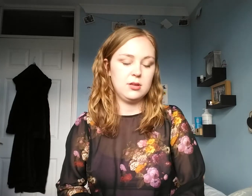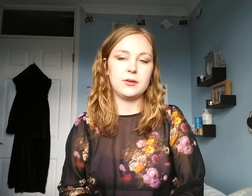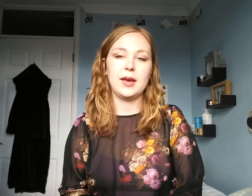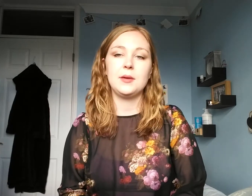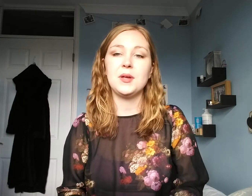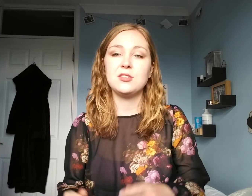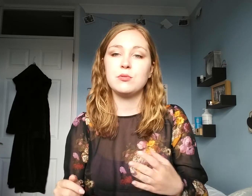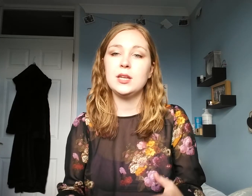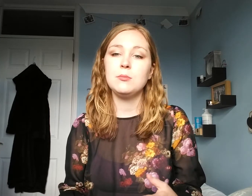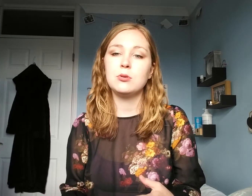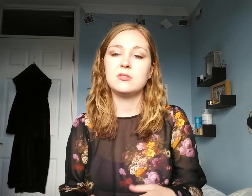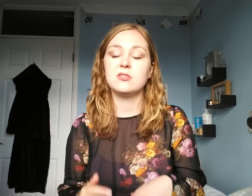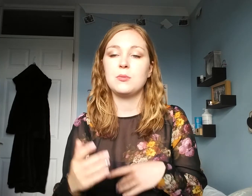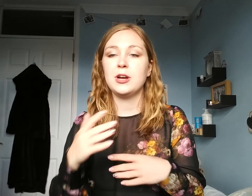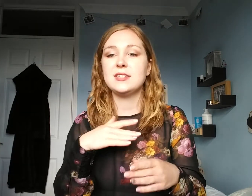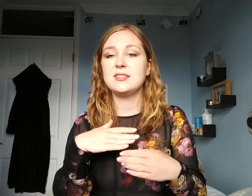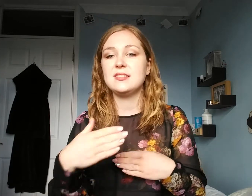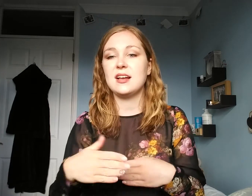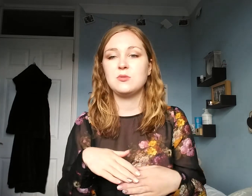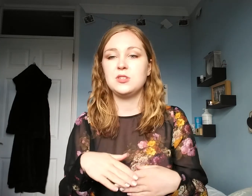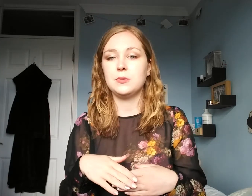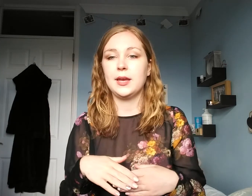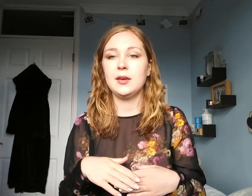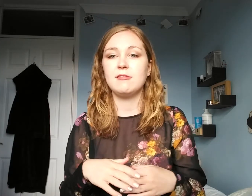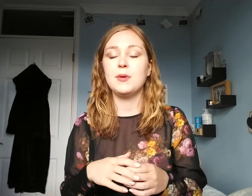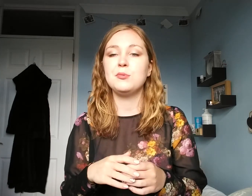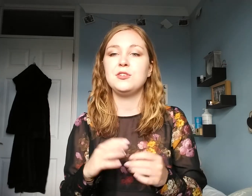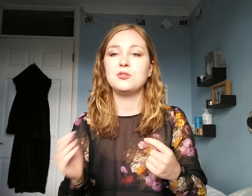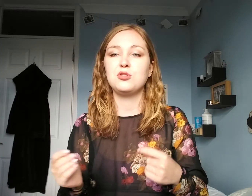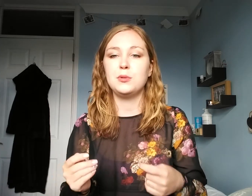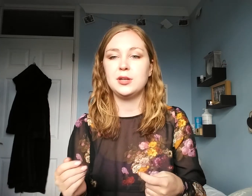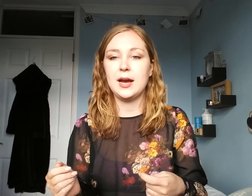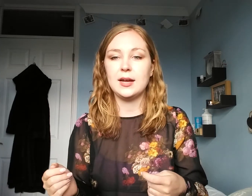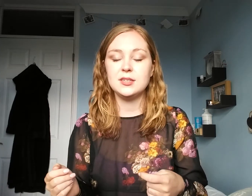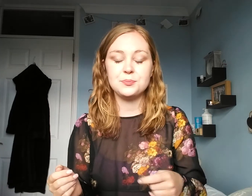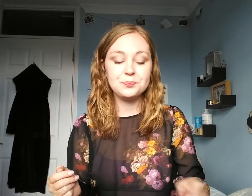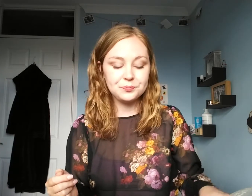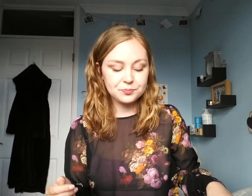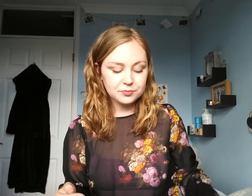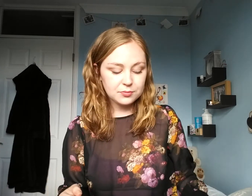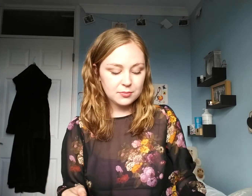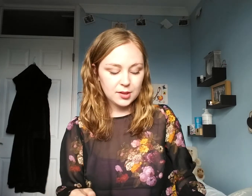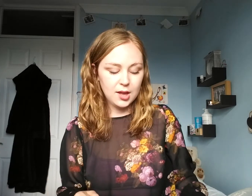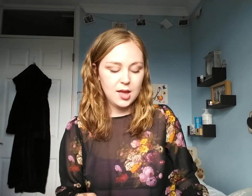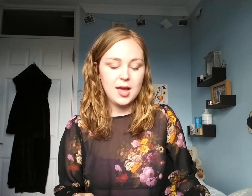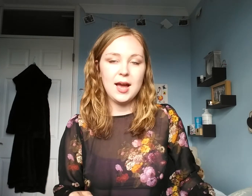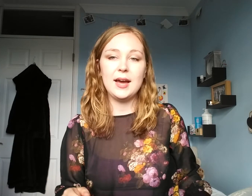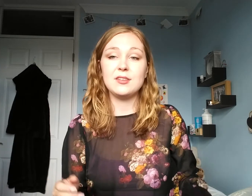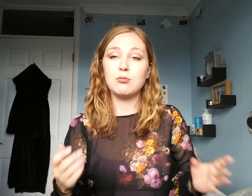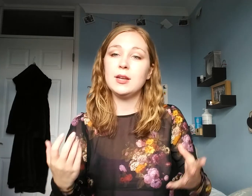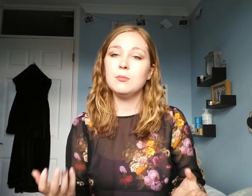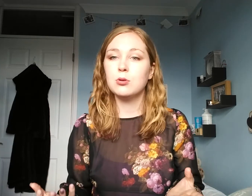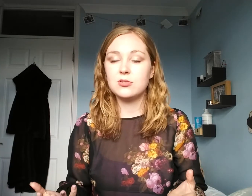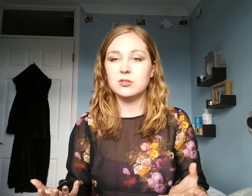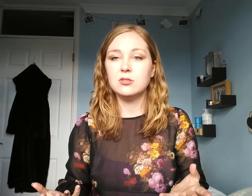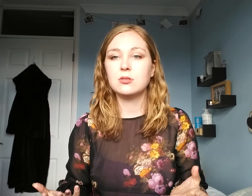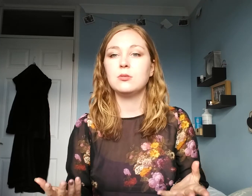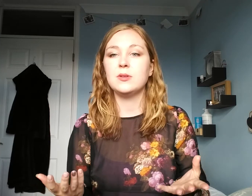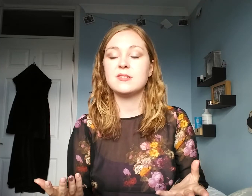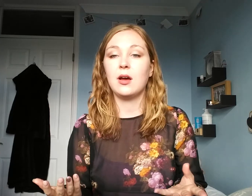Okay? And it's really important. So, practice these as we're doing it. Remember to use your dominant hand. And it's really important with sign